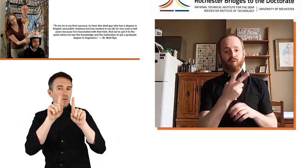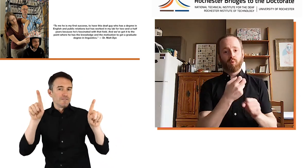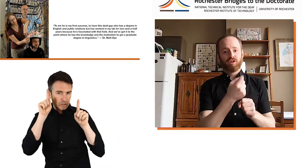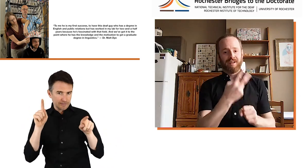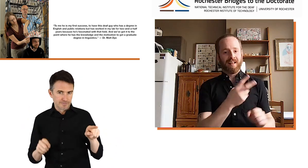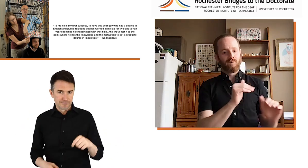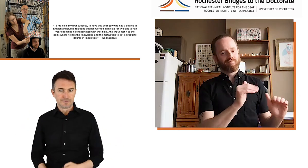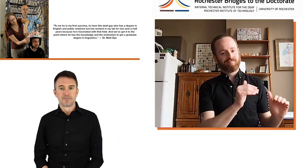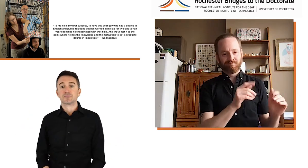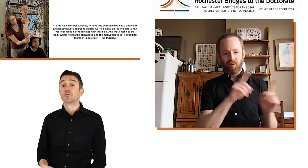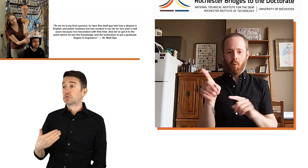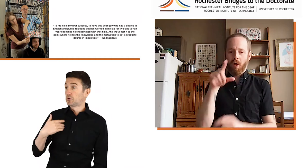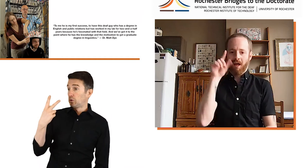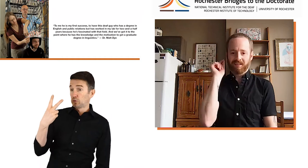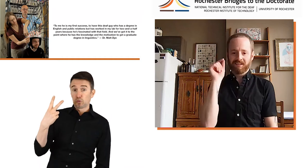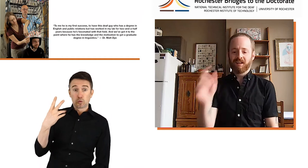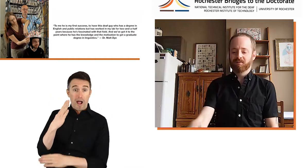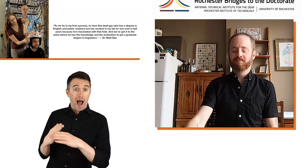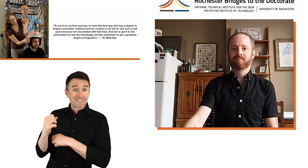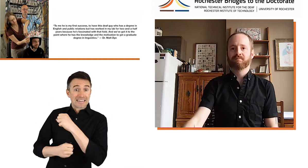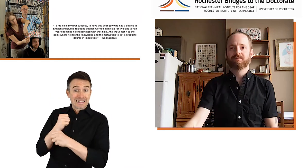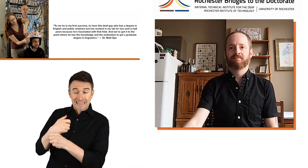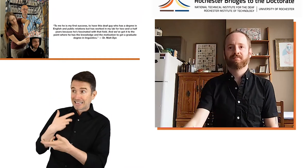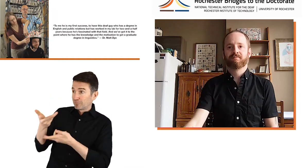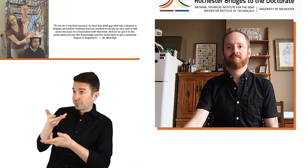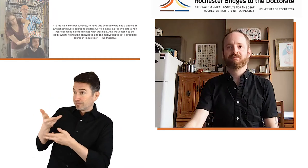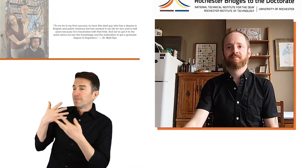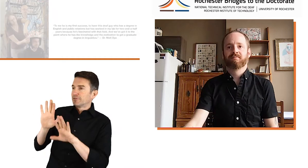So, after two and a half years, I left Matt Dye's lab to go to Gallaudet.